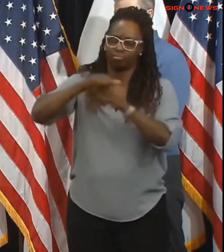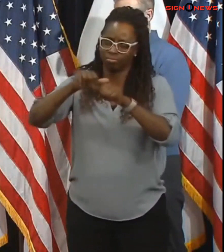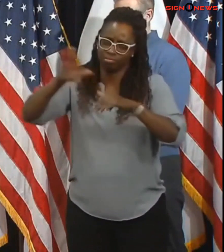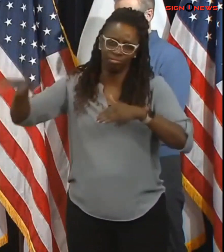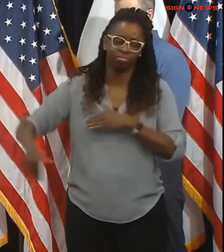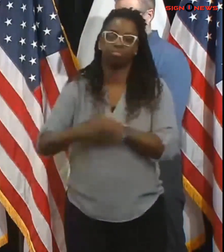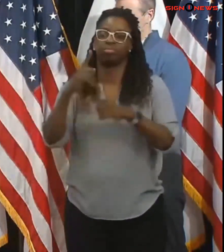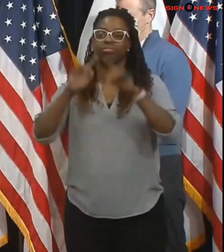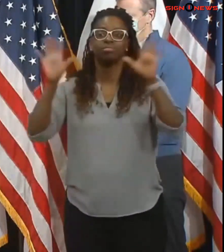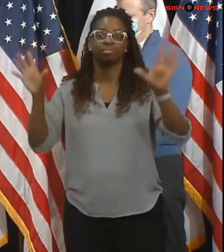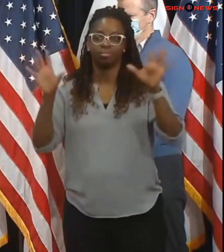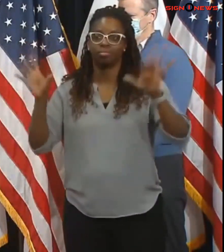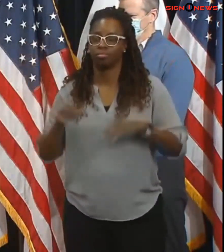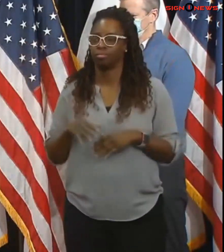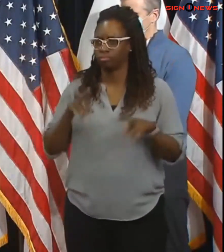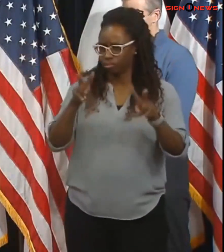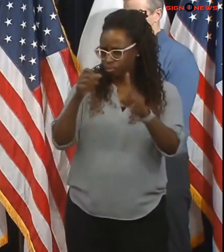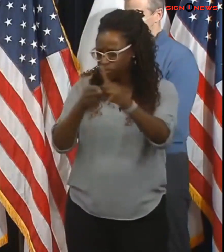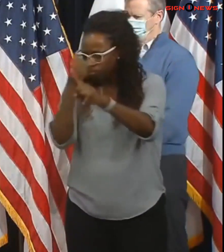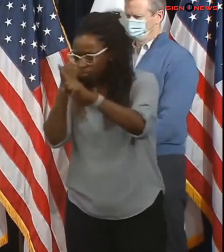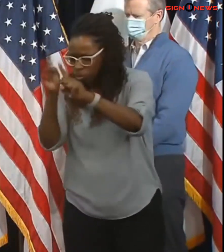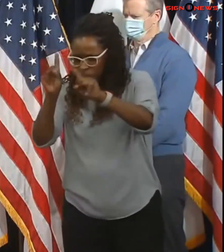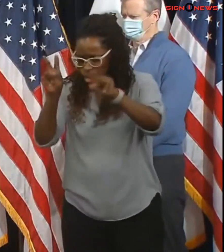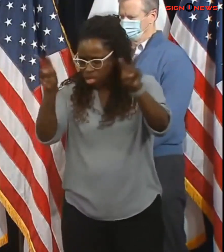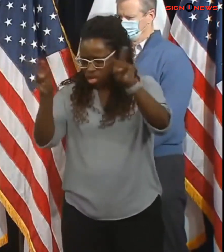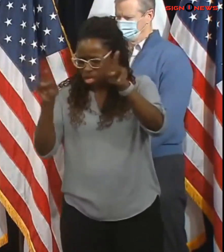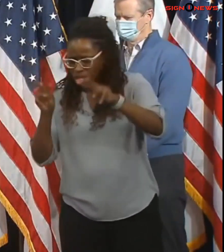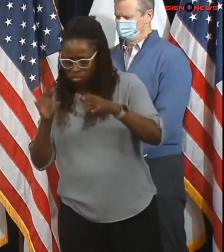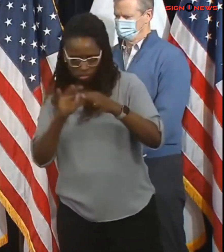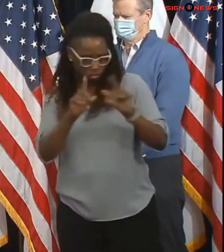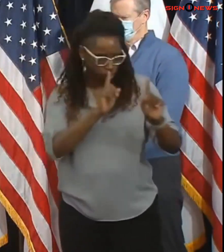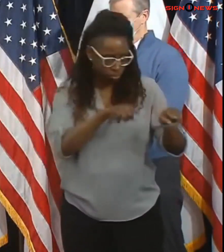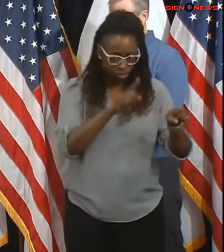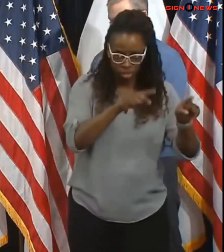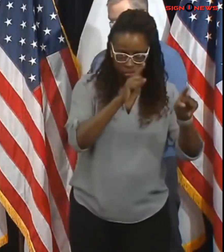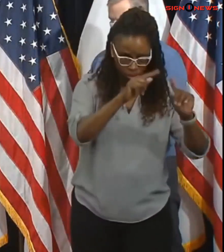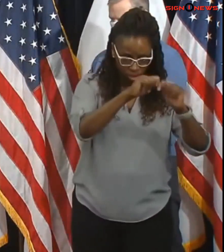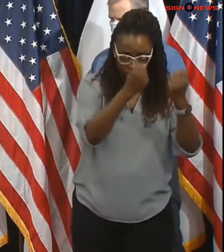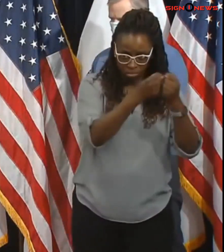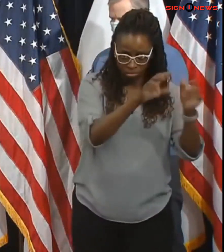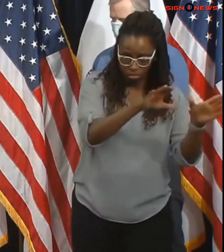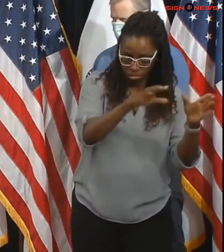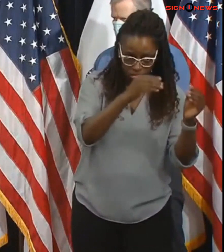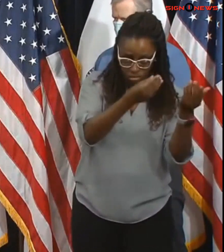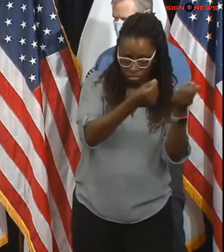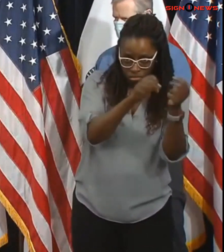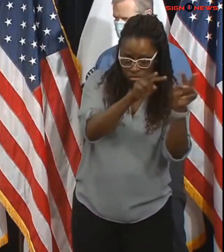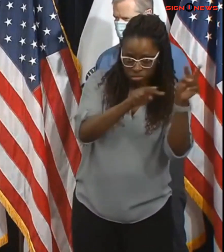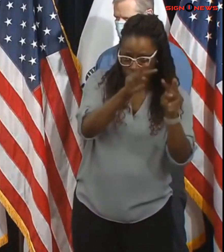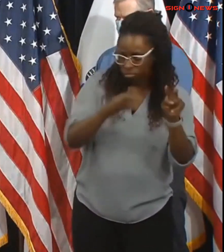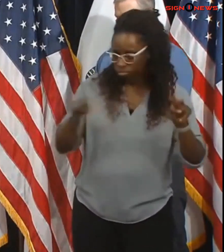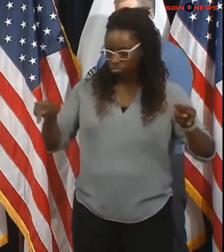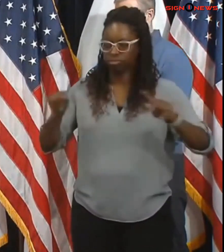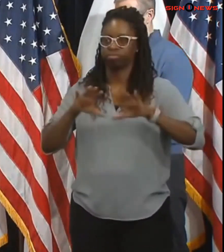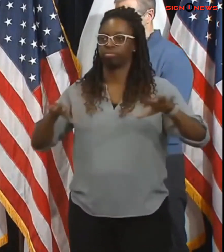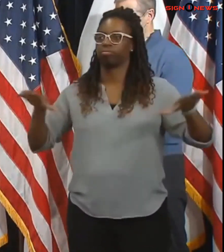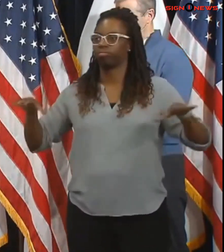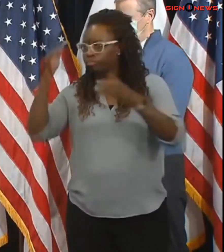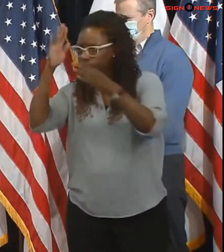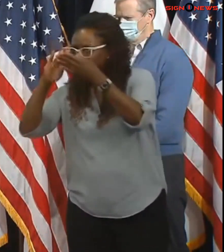coordinate response efforts and provide support to impacted communities in addition to coordinating with massdot and the